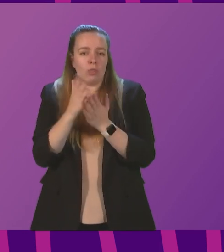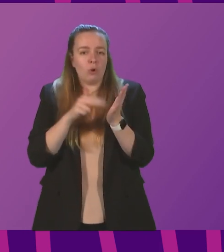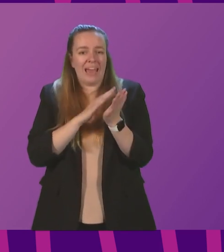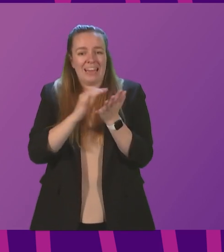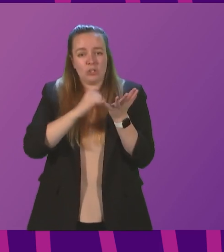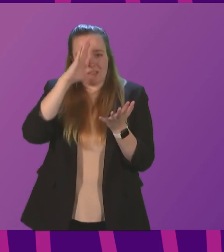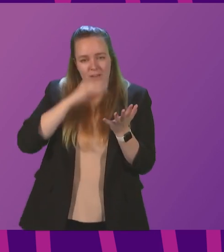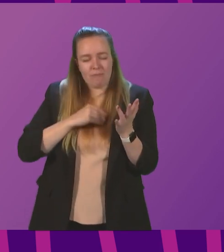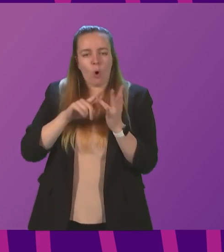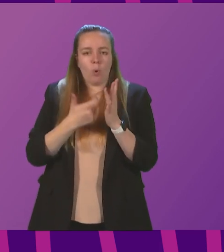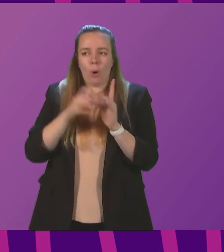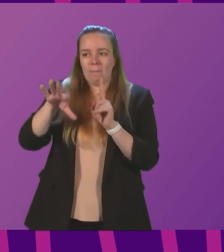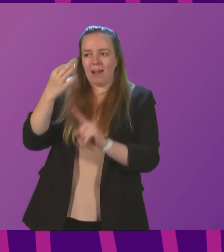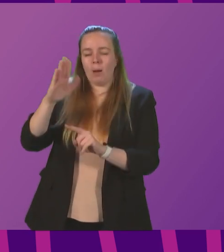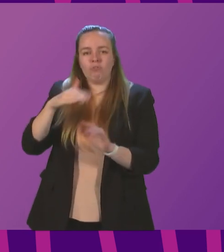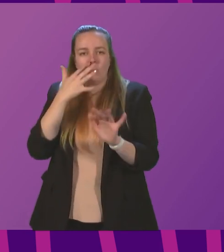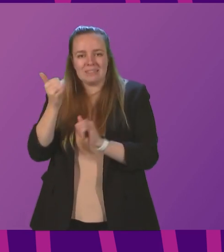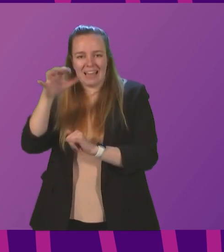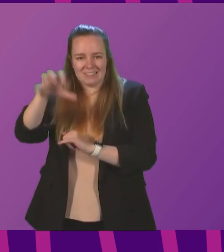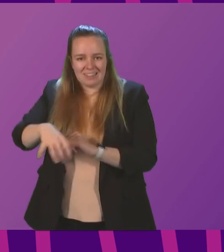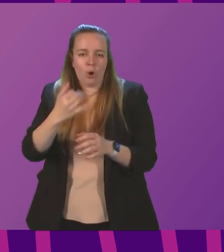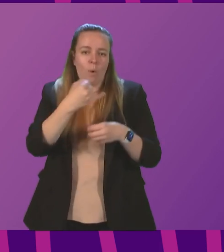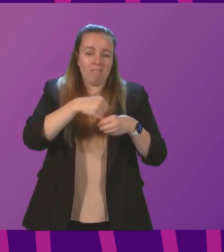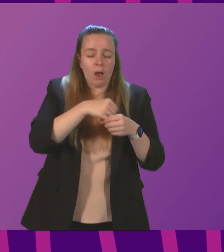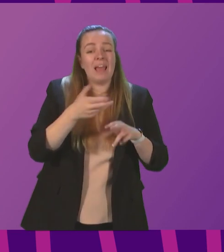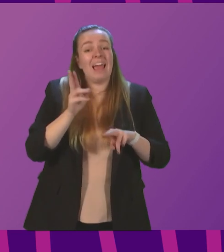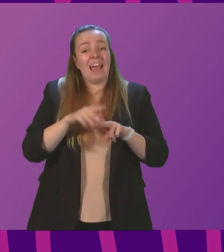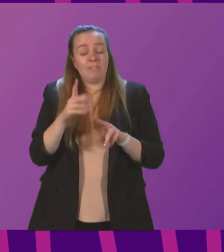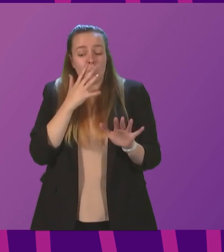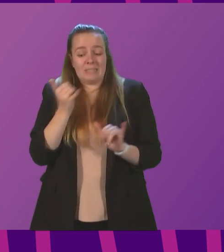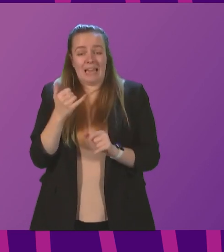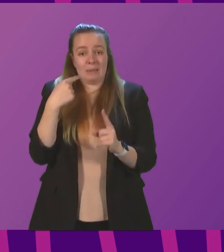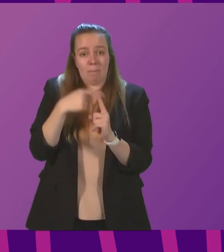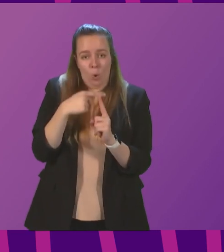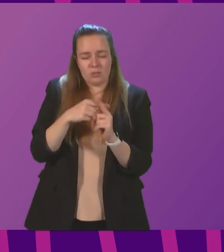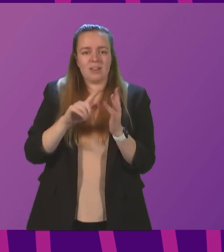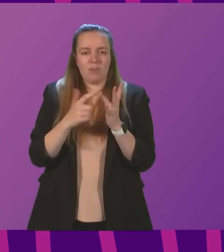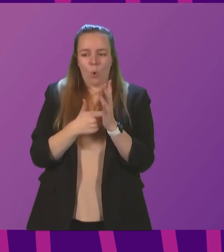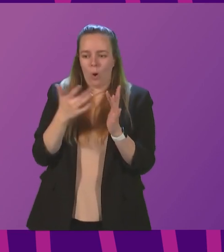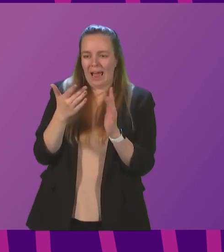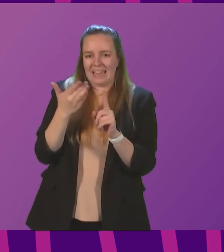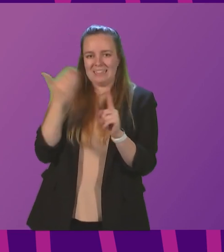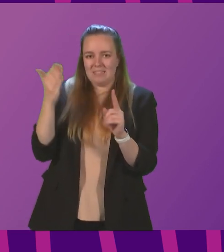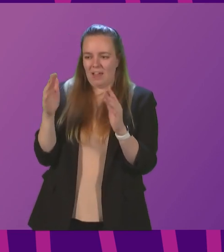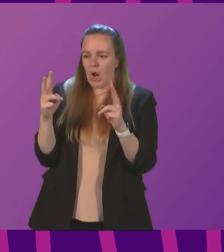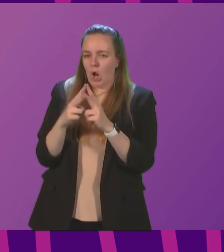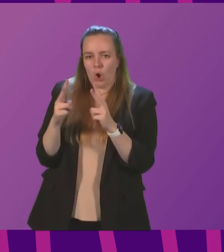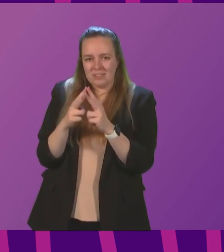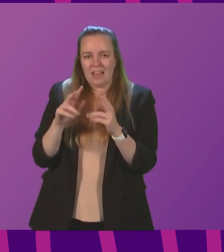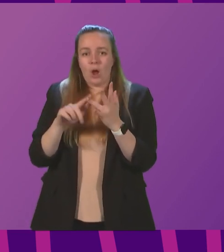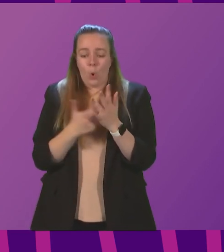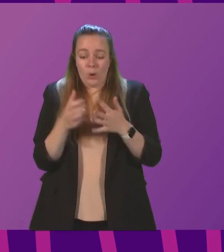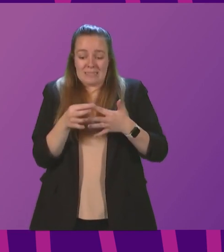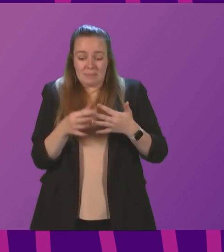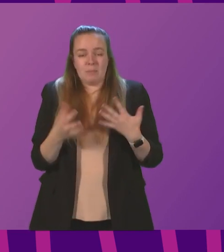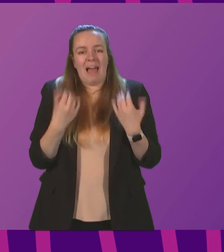or collected from local test sites or pharmacies. If you test positive or are identified as a close contact or have symptoms of the